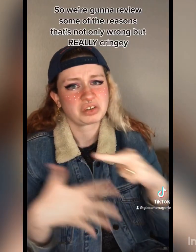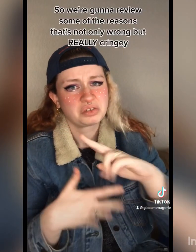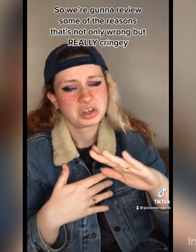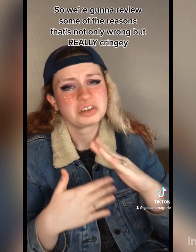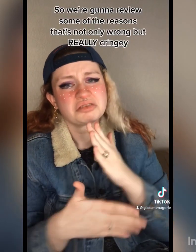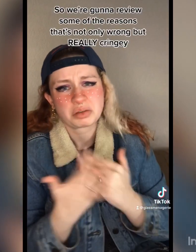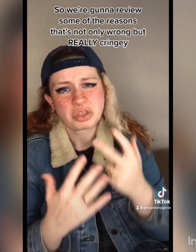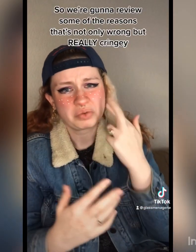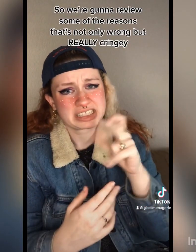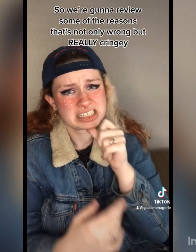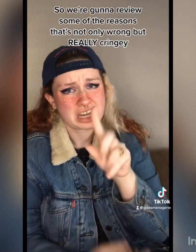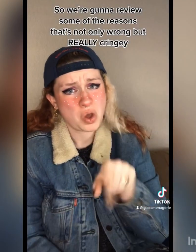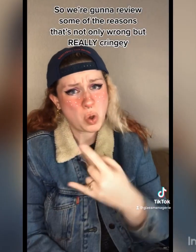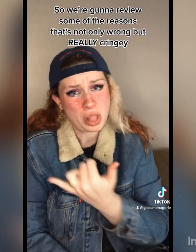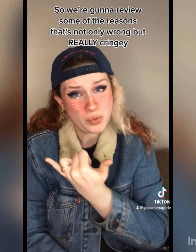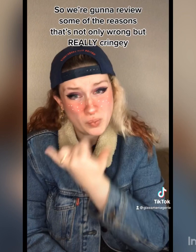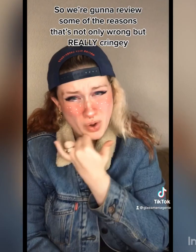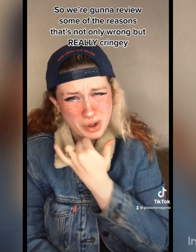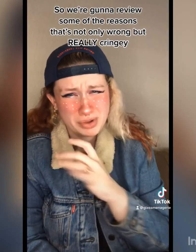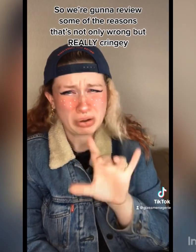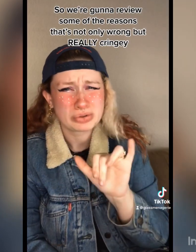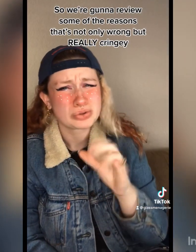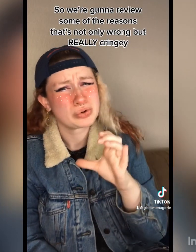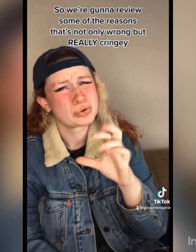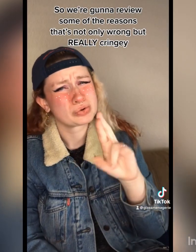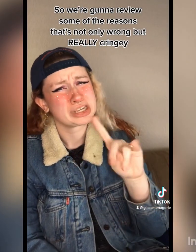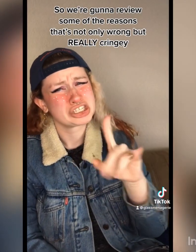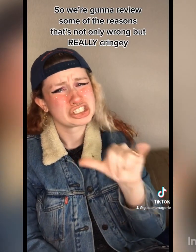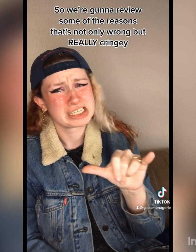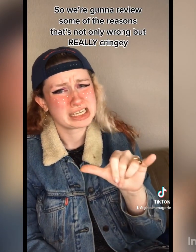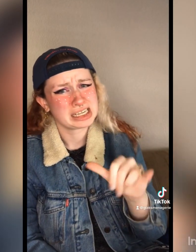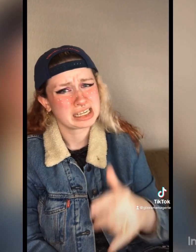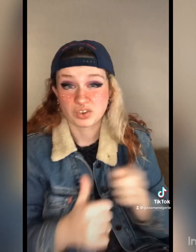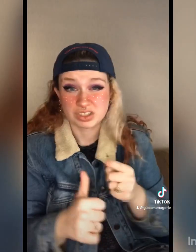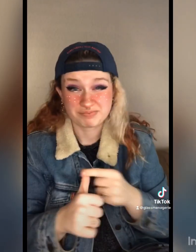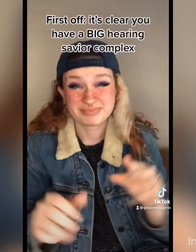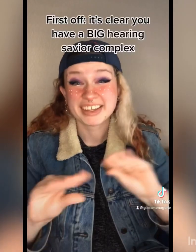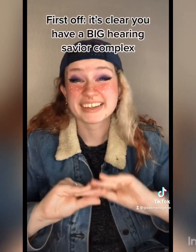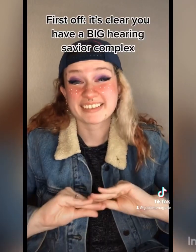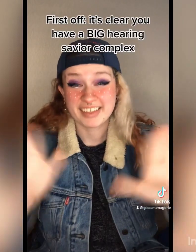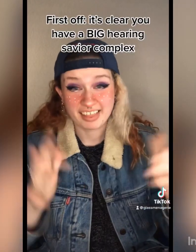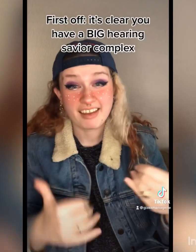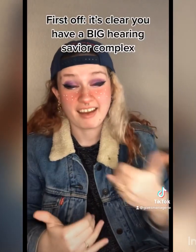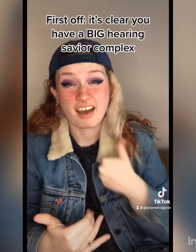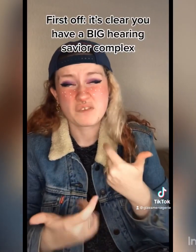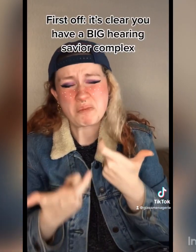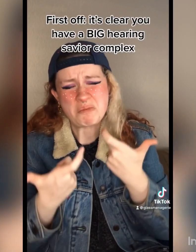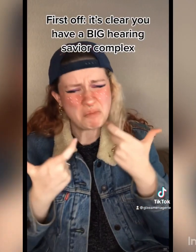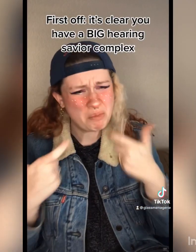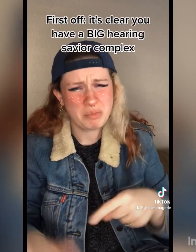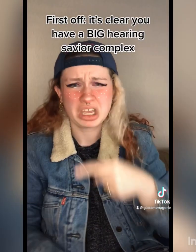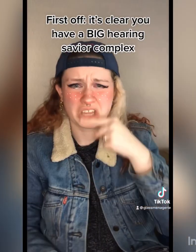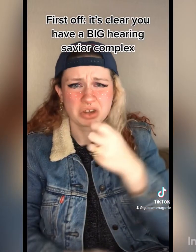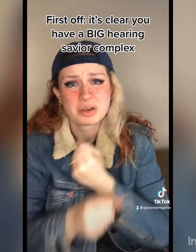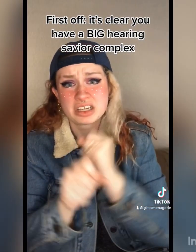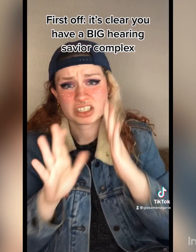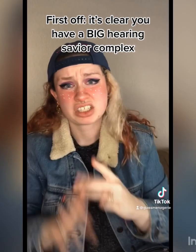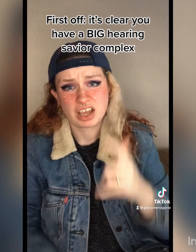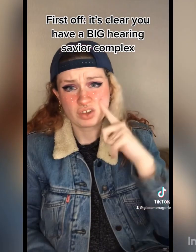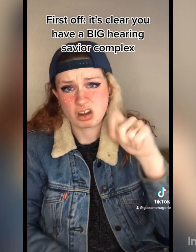So we're going to review some of the reasons that's not only wrong, but really cringey. First off, it's clear you have a big hearing savior